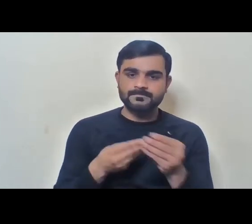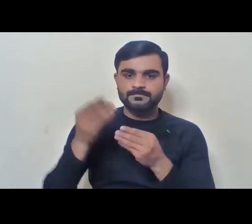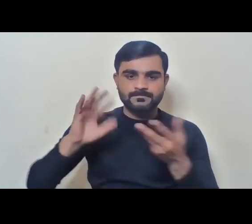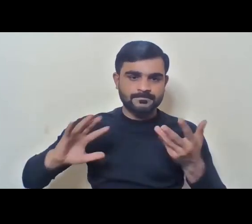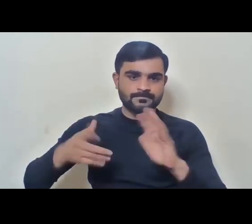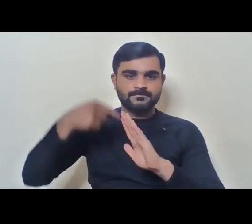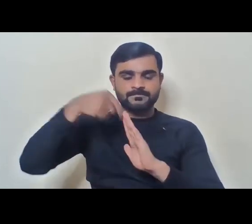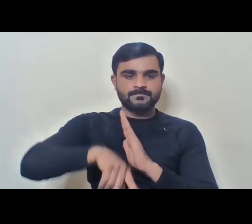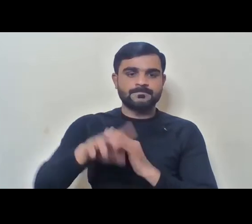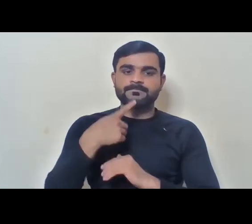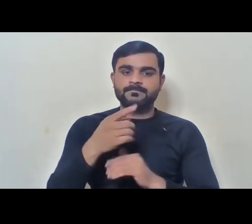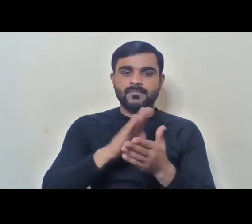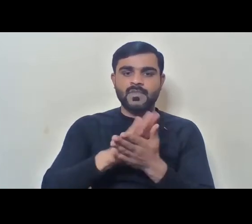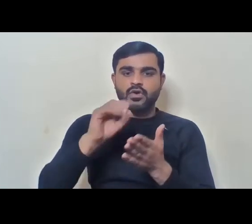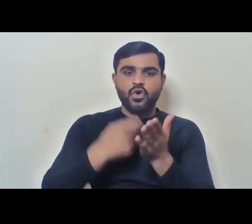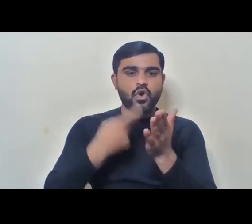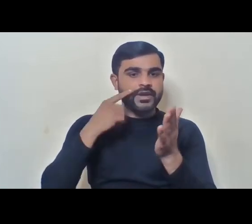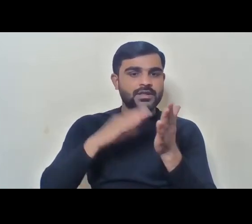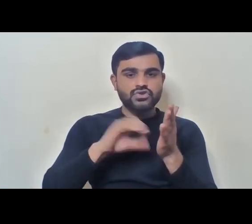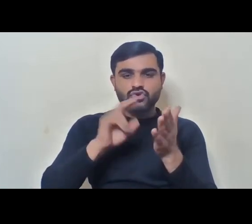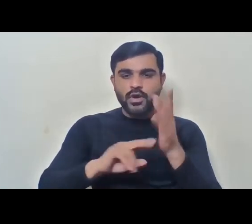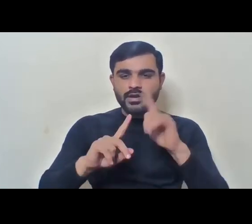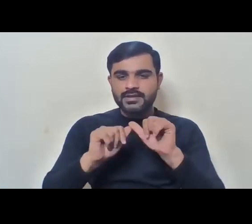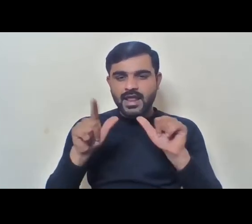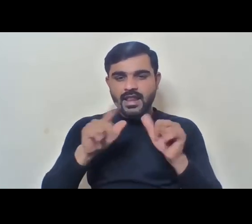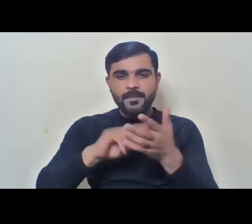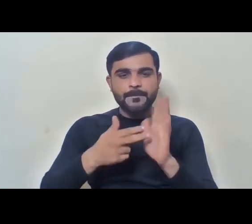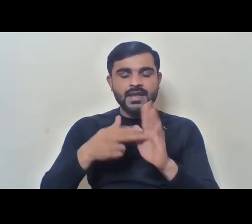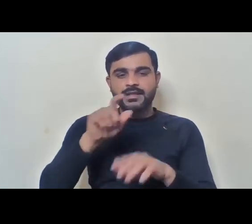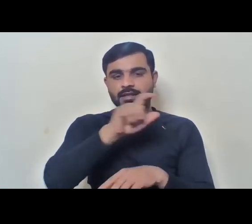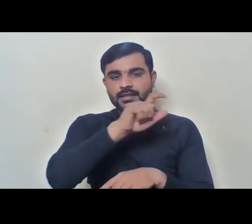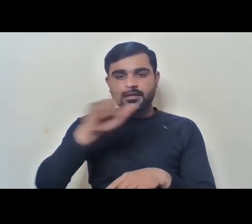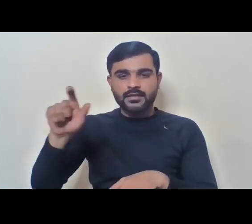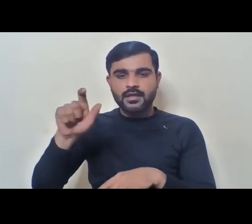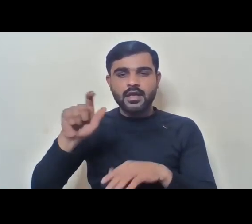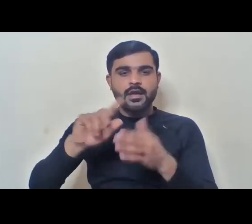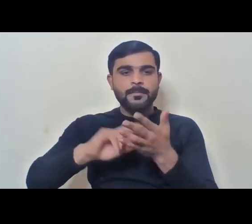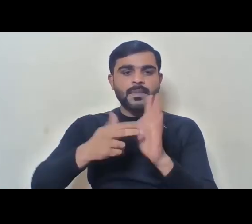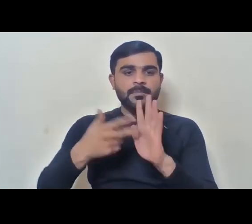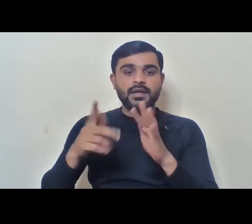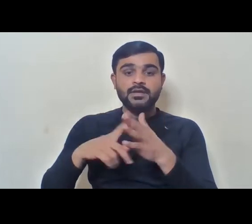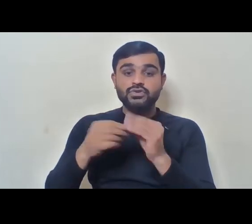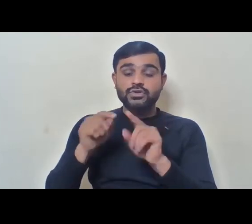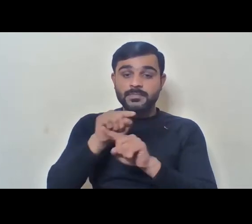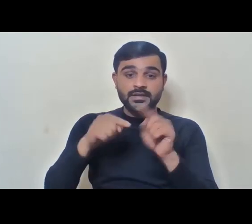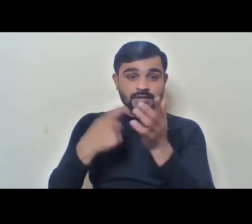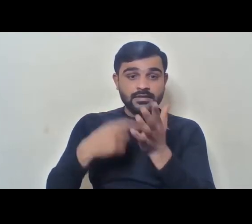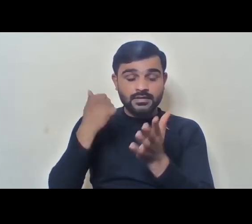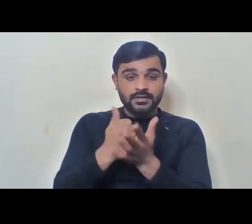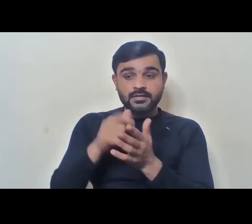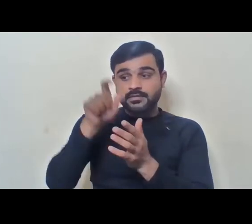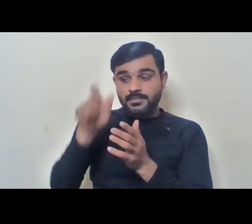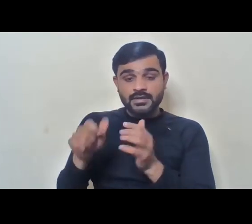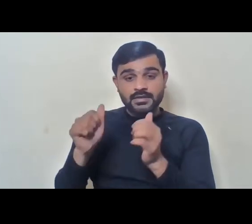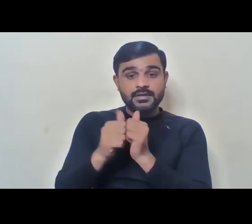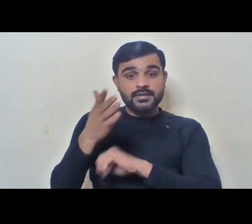I'll just speak briefly about horizontal reservation. Horizontal reservation for persons with